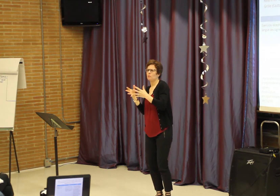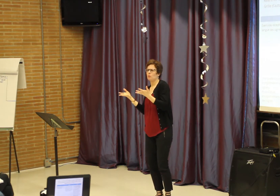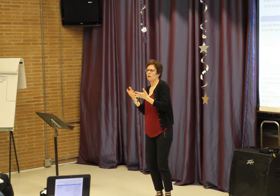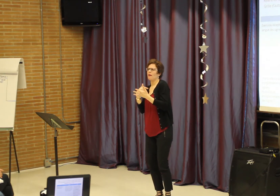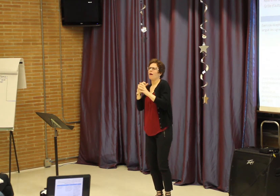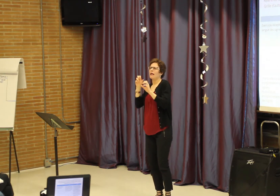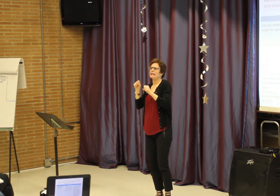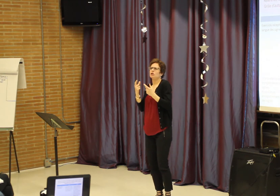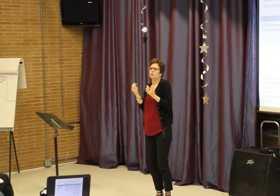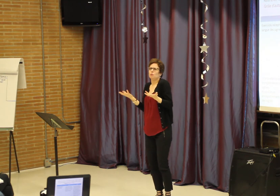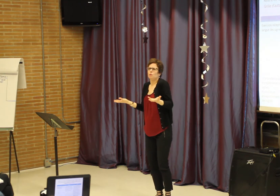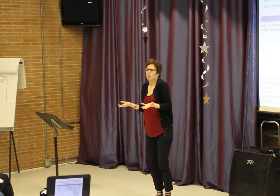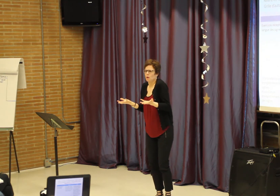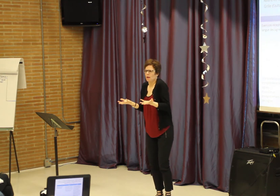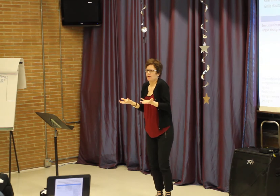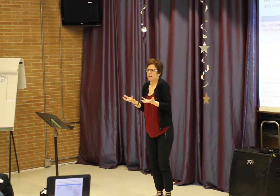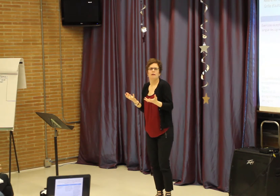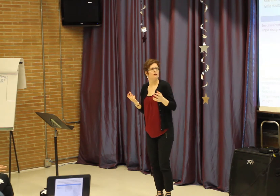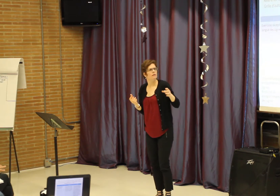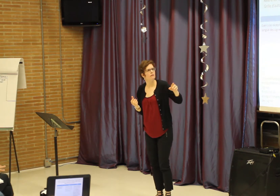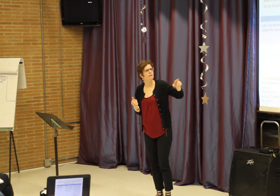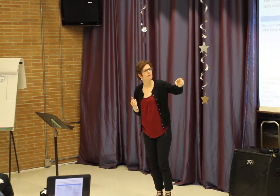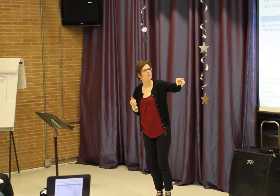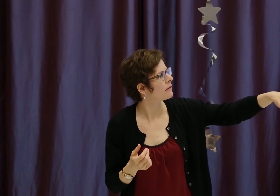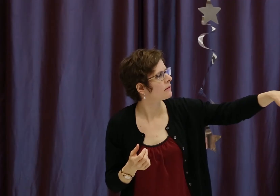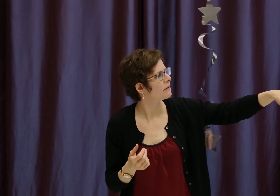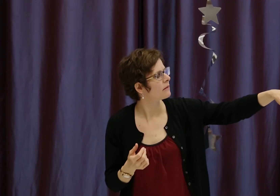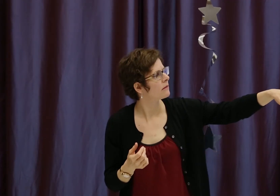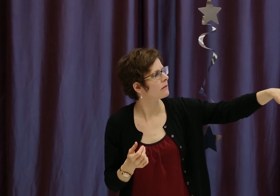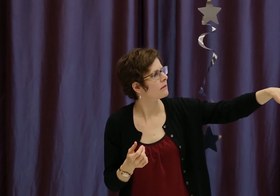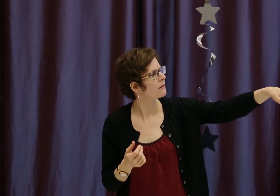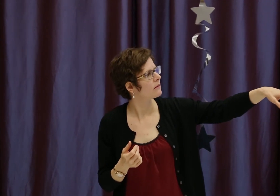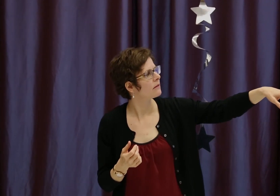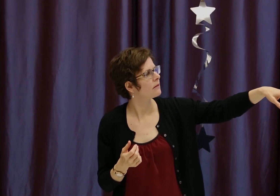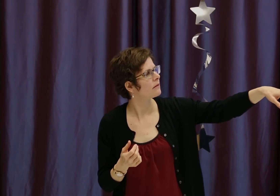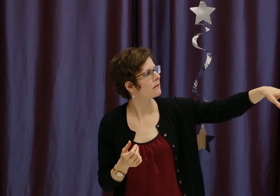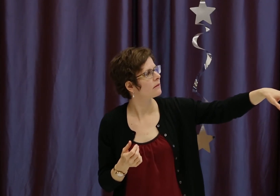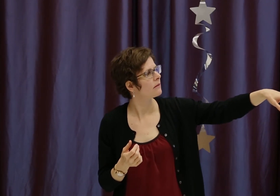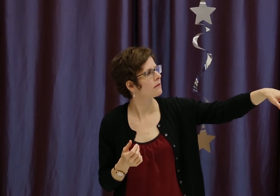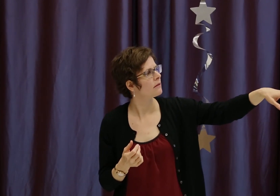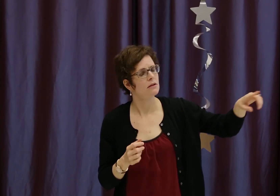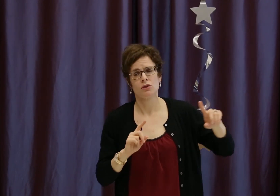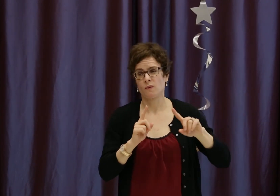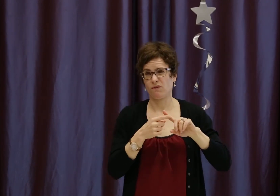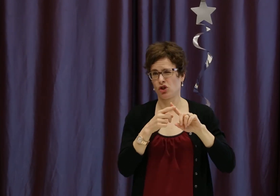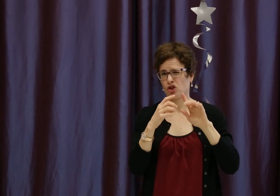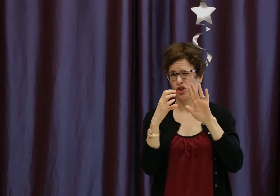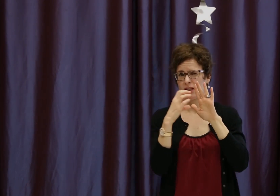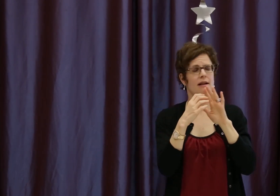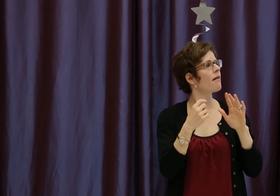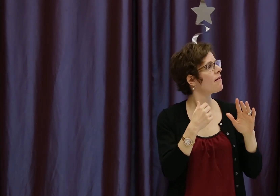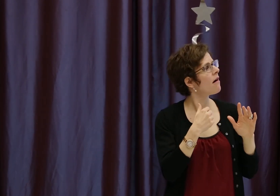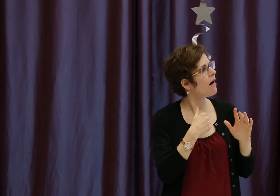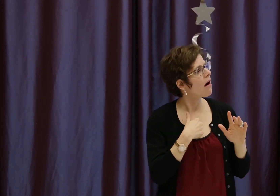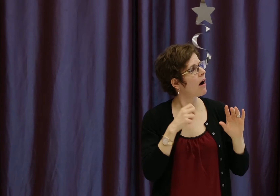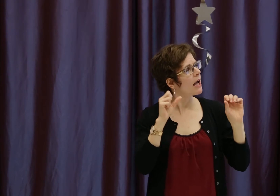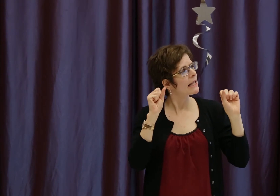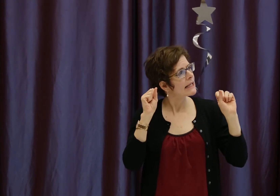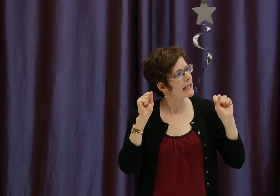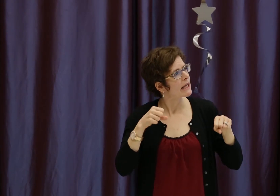So at the A1 level, I can do X, Y, Z. So this is an example. At the